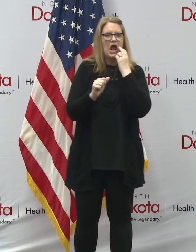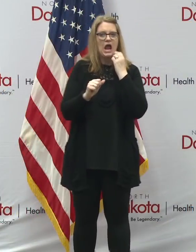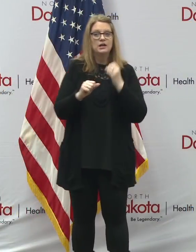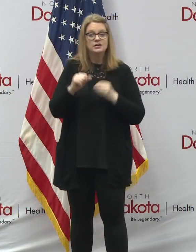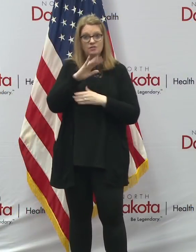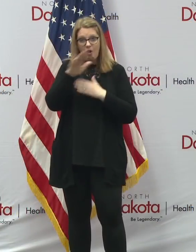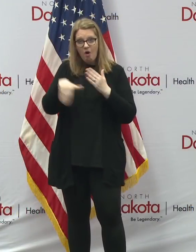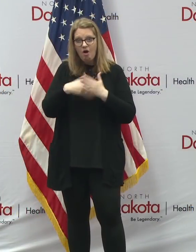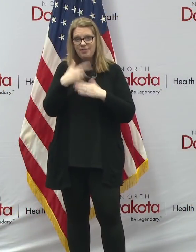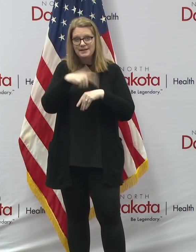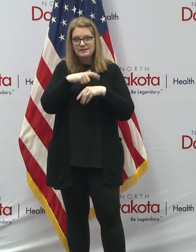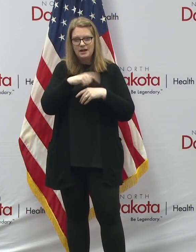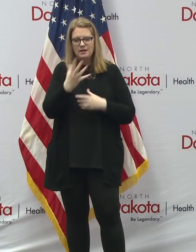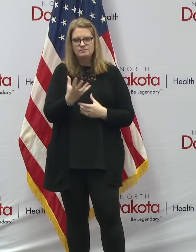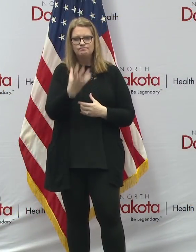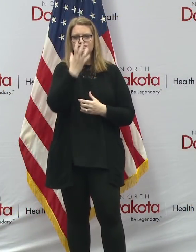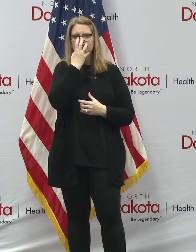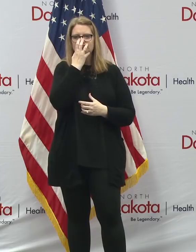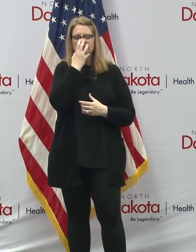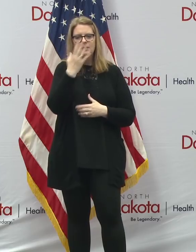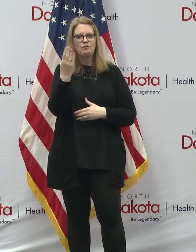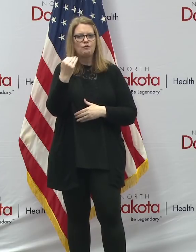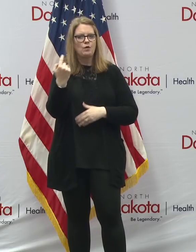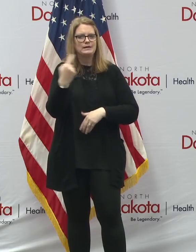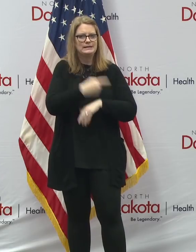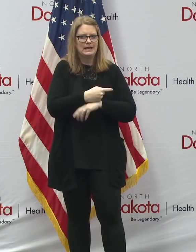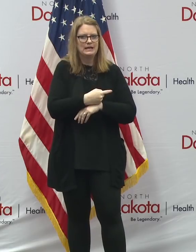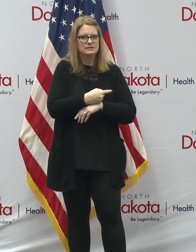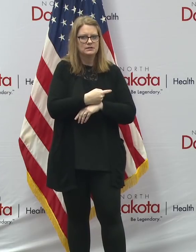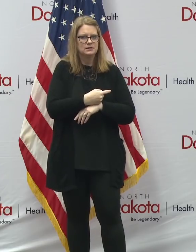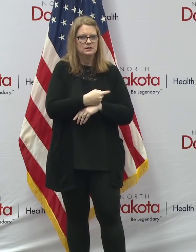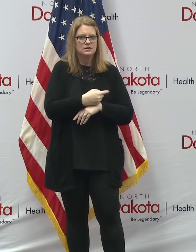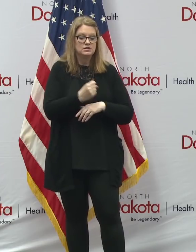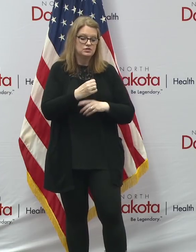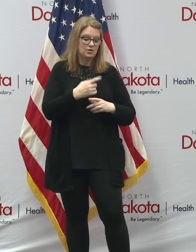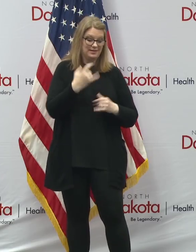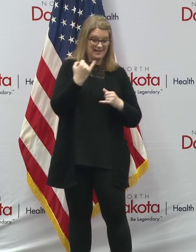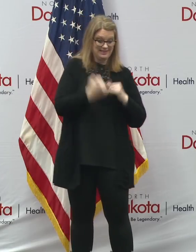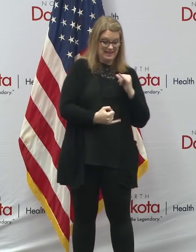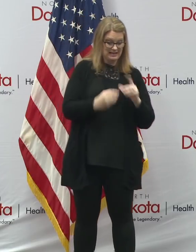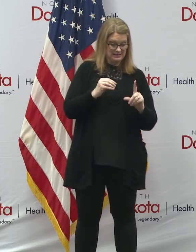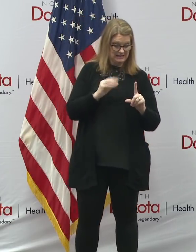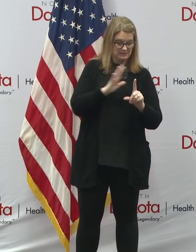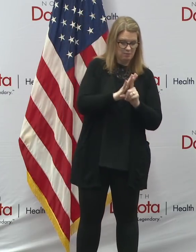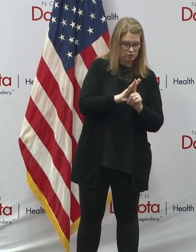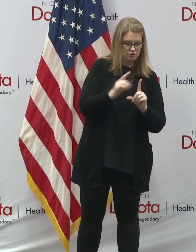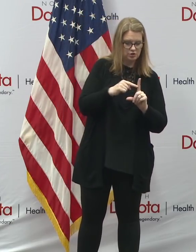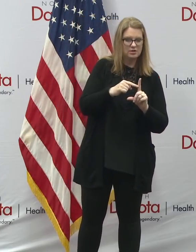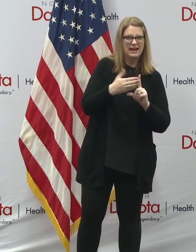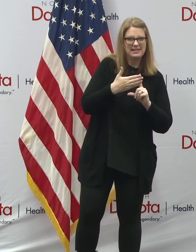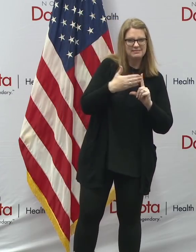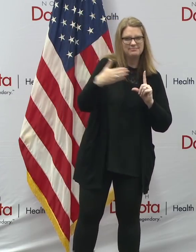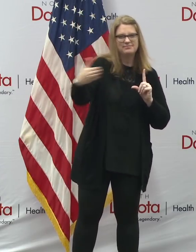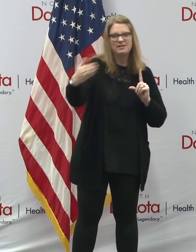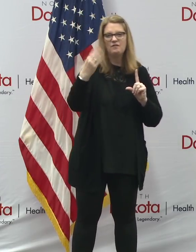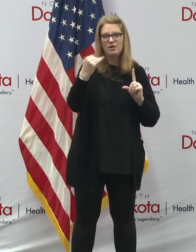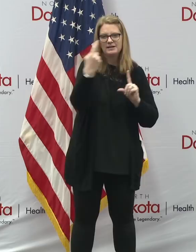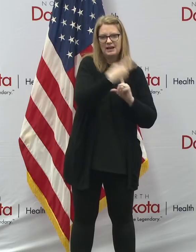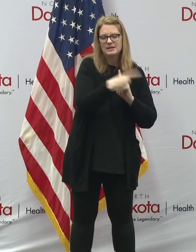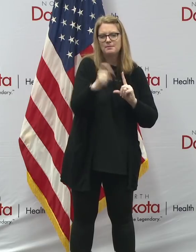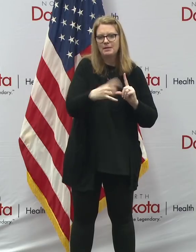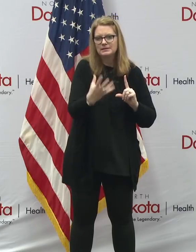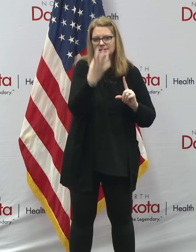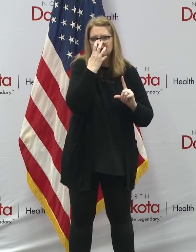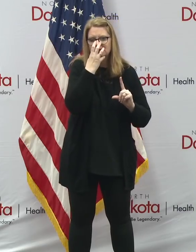mask at all times while in the workplace for 14 days after the last exposure. Maintaining six feet and practicing